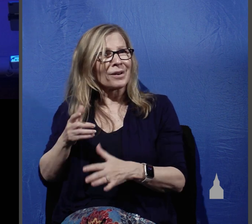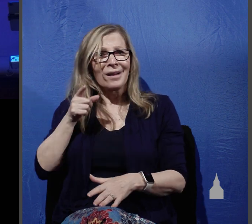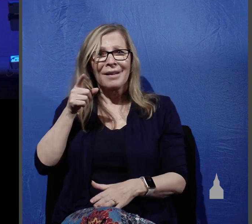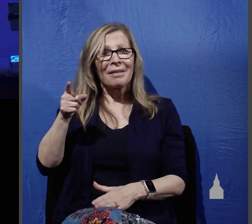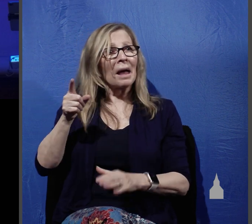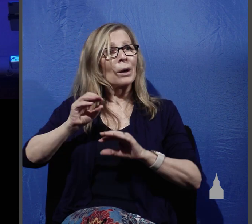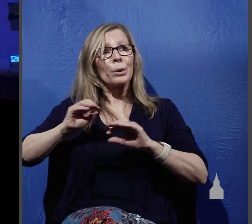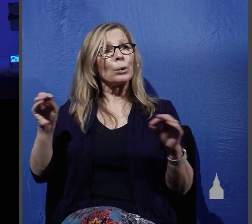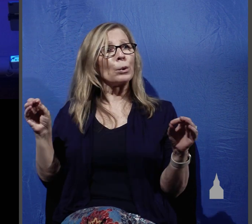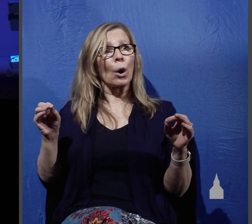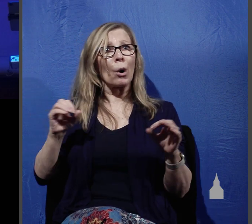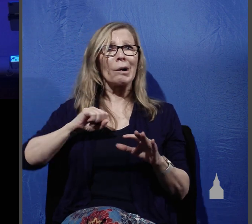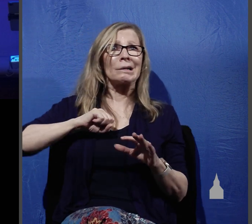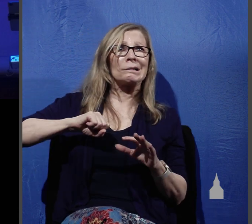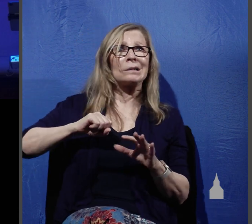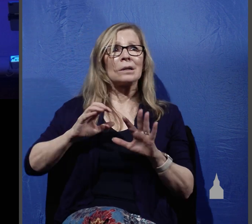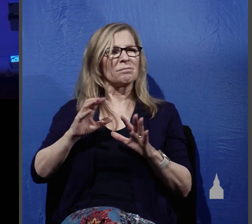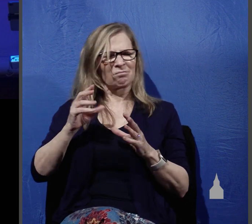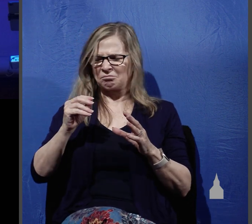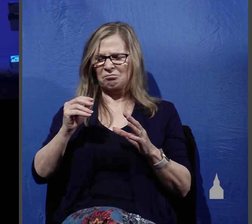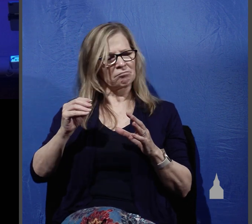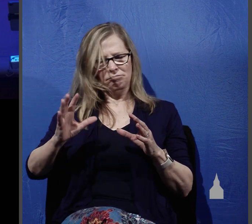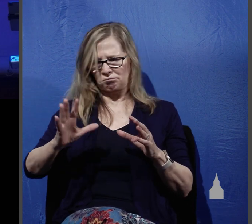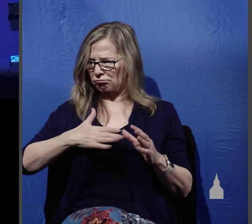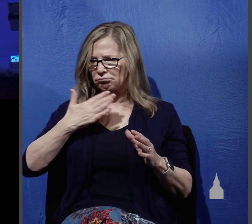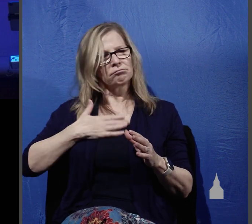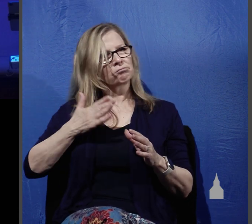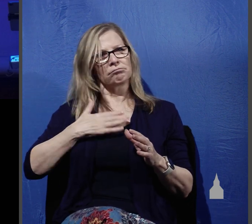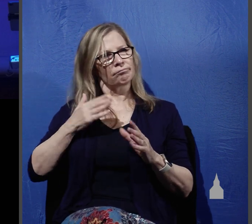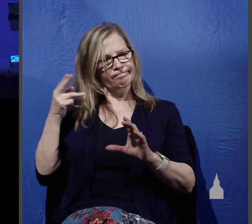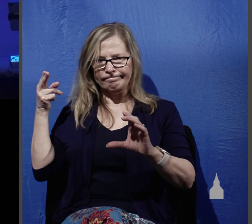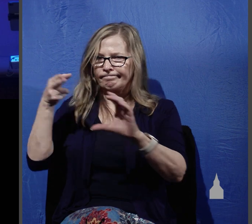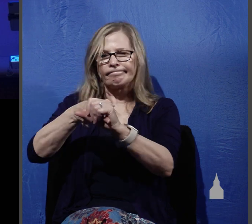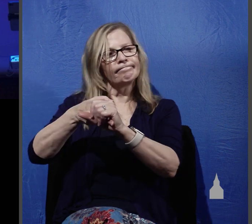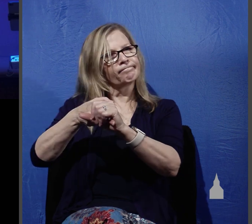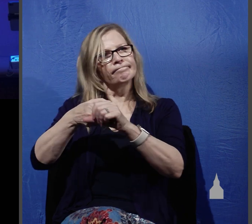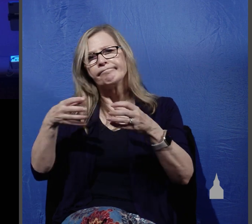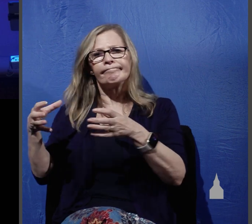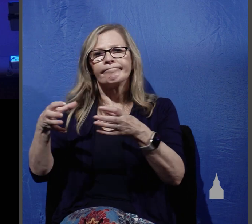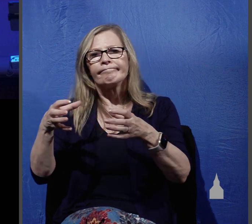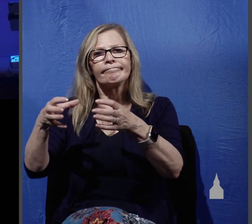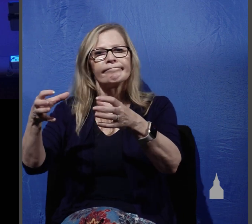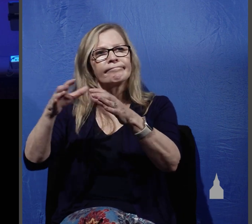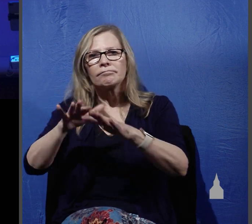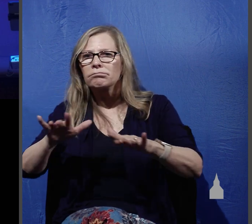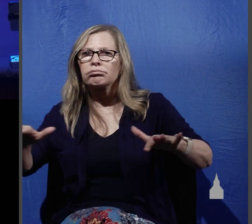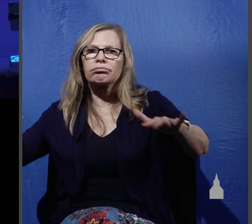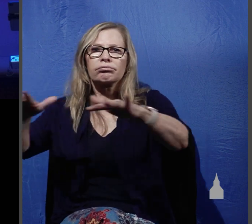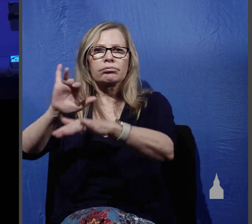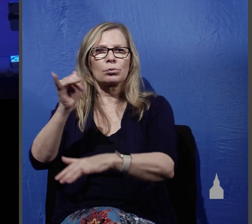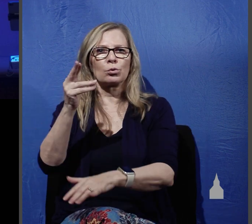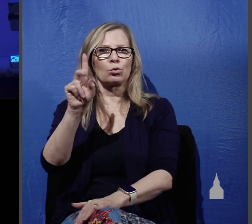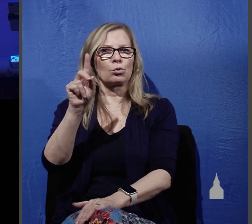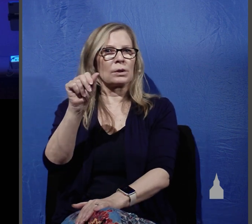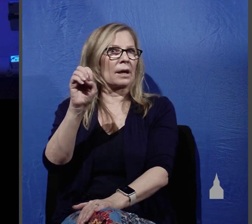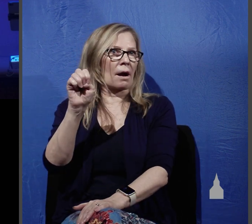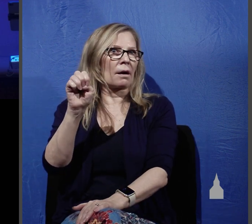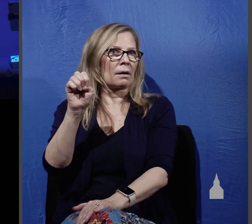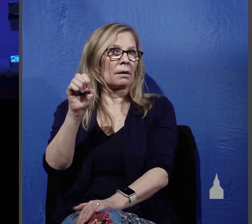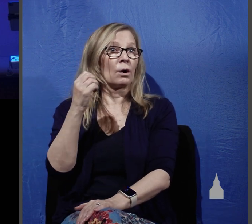call to follow him on this important mission into Judea. As one Bible teacher described these 70 followers of